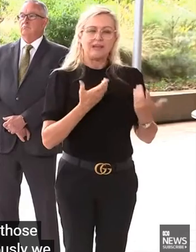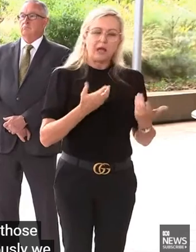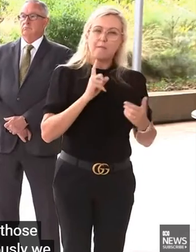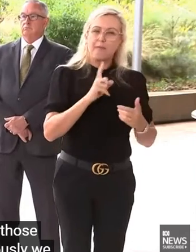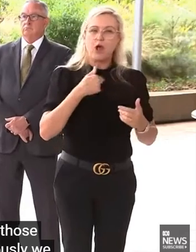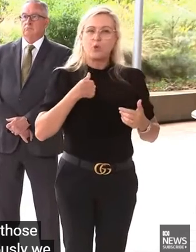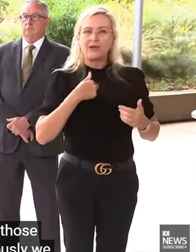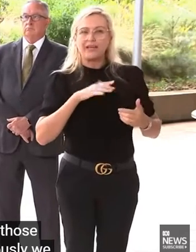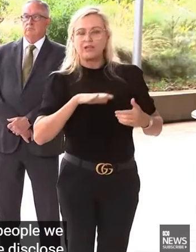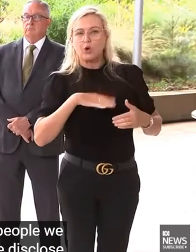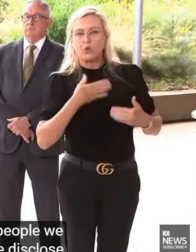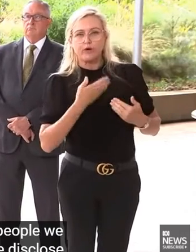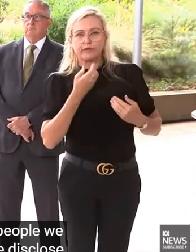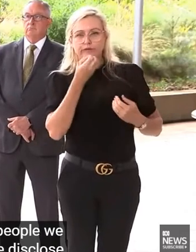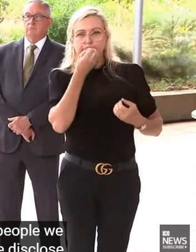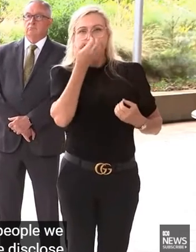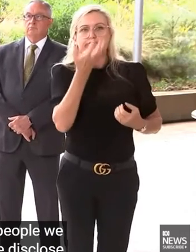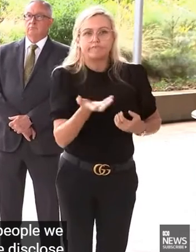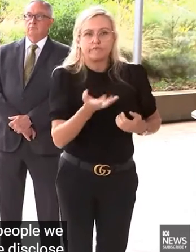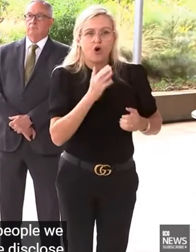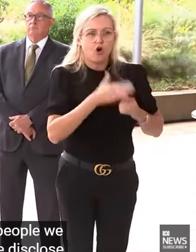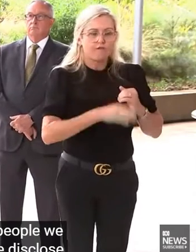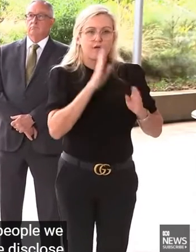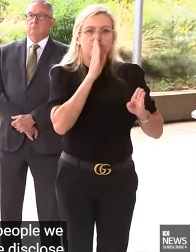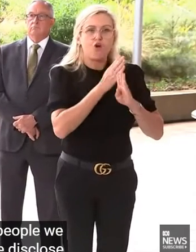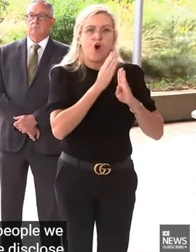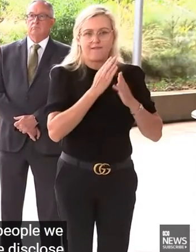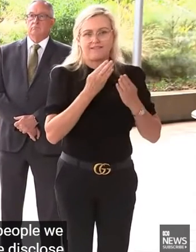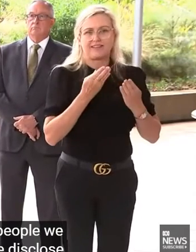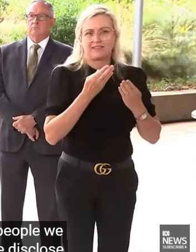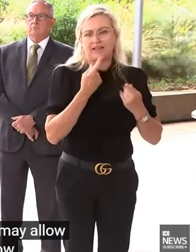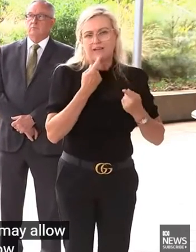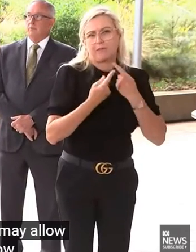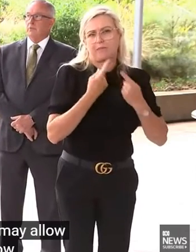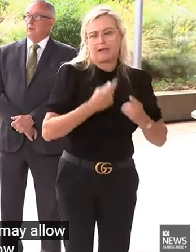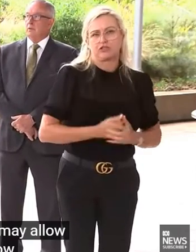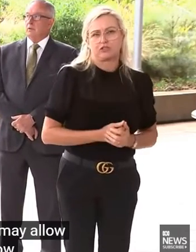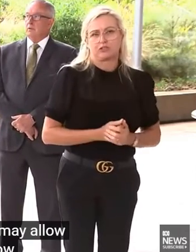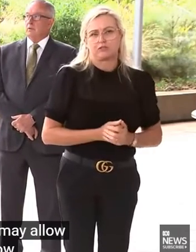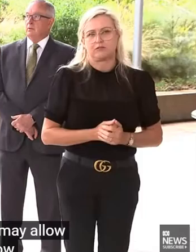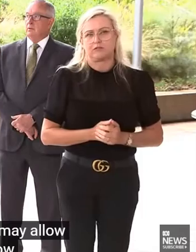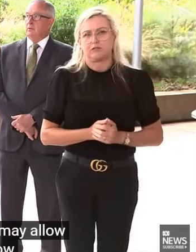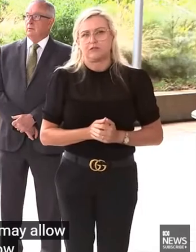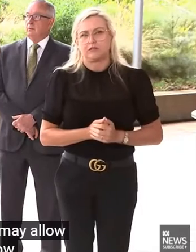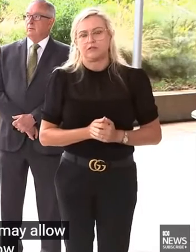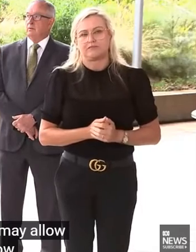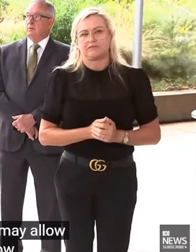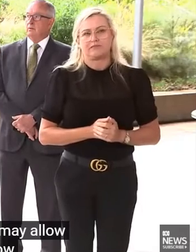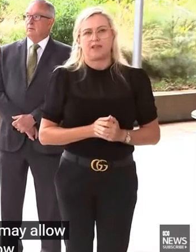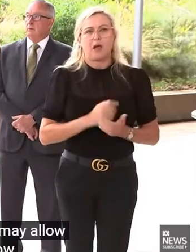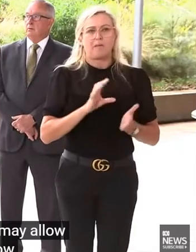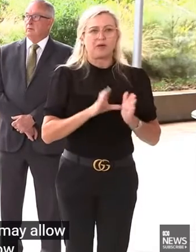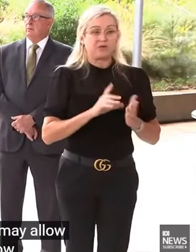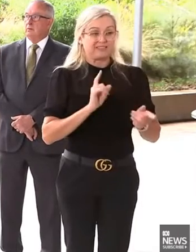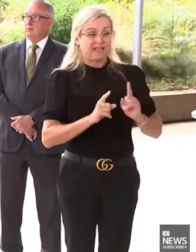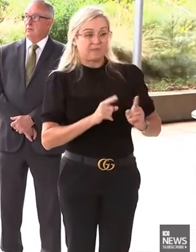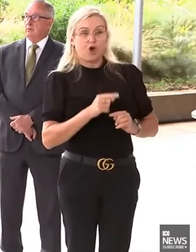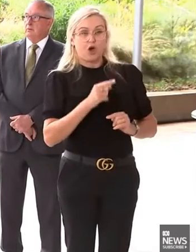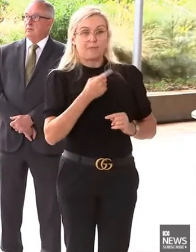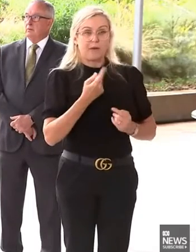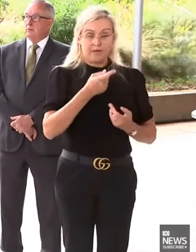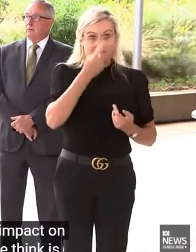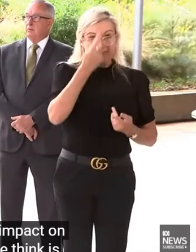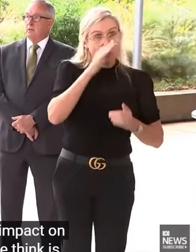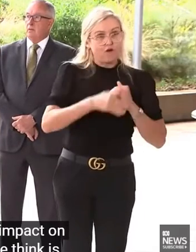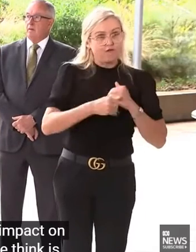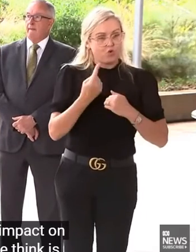things that may allow, you know, worsen the impact on loved ones. So what we think is